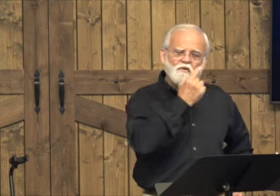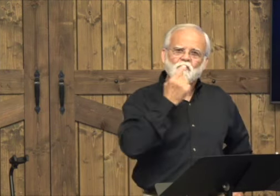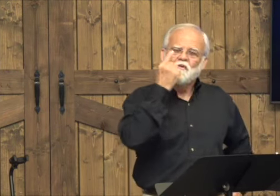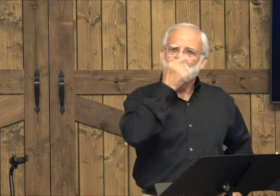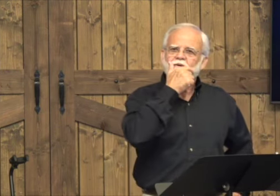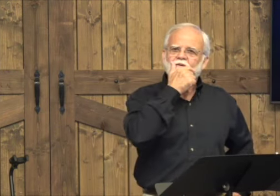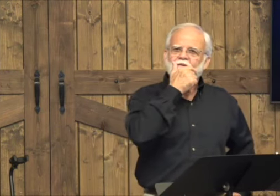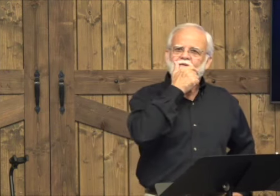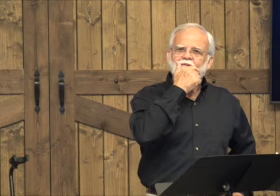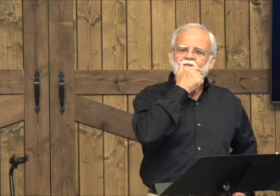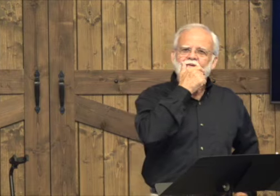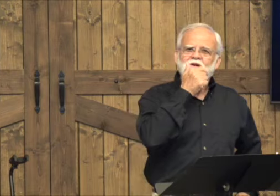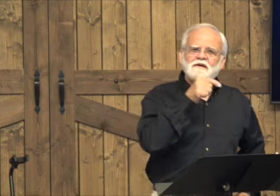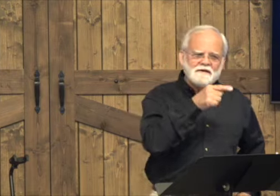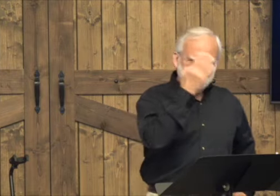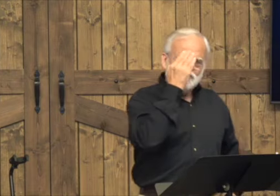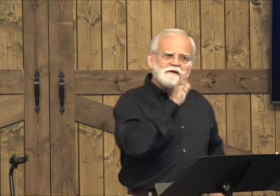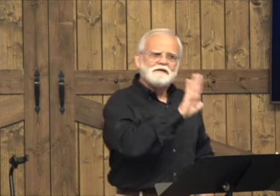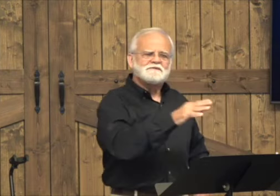Jesus knew what the Pharisee was thinking.